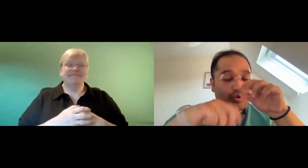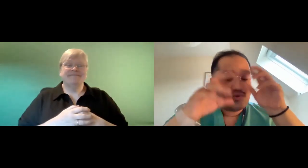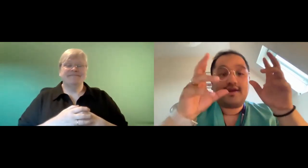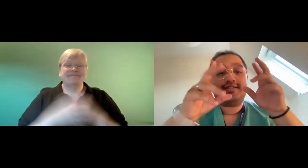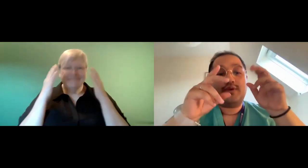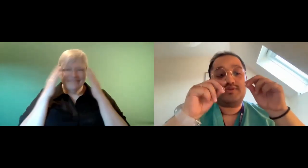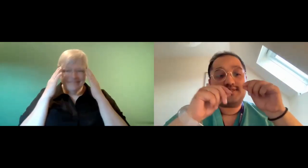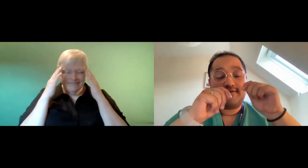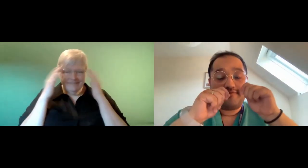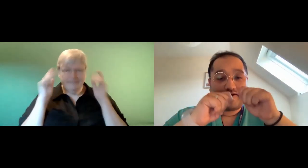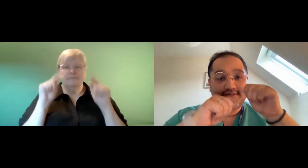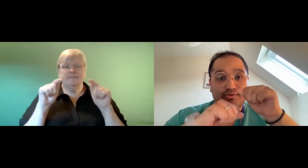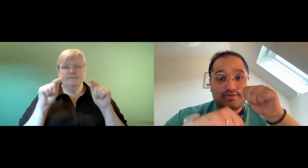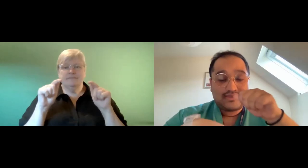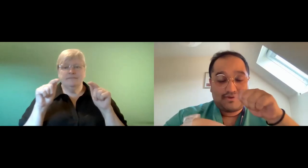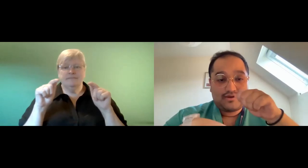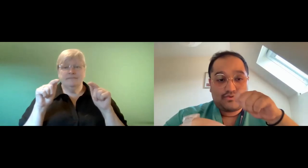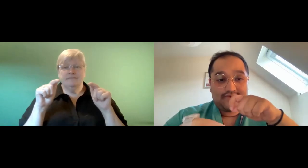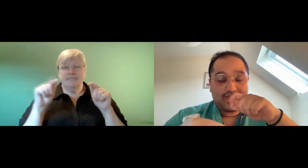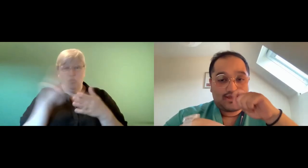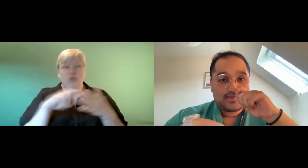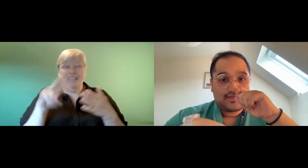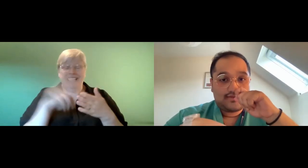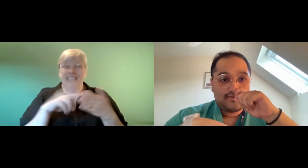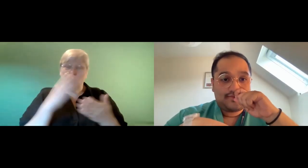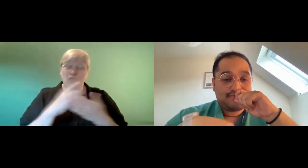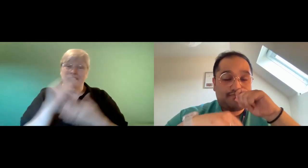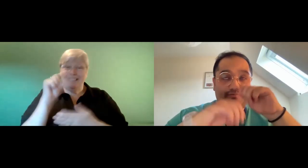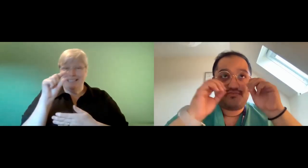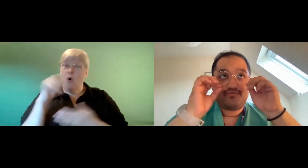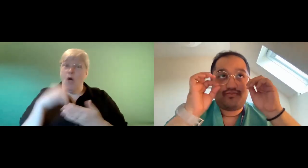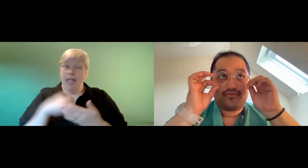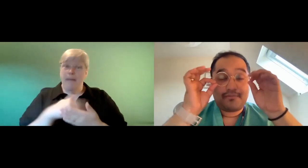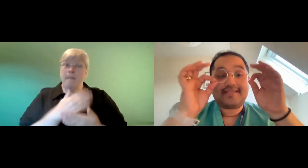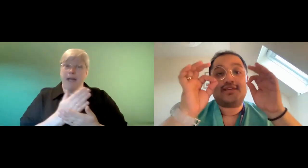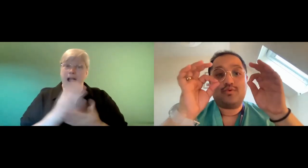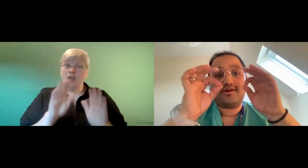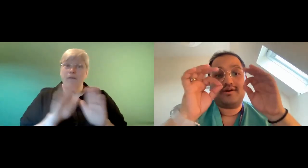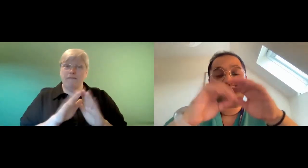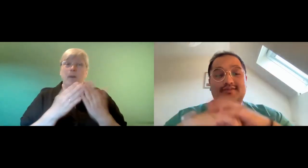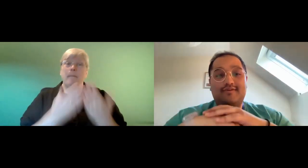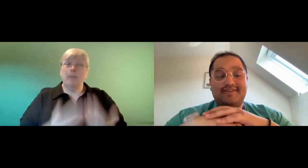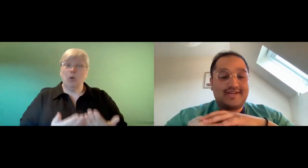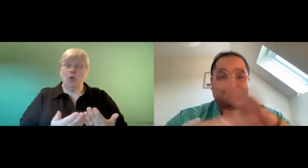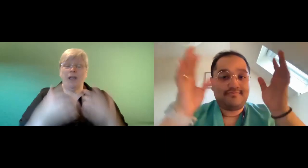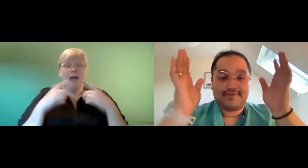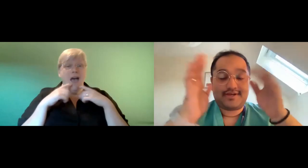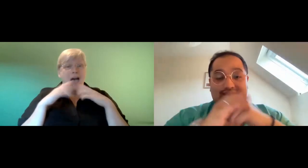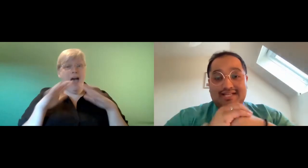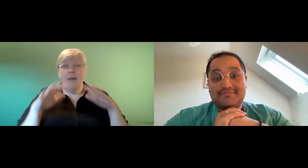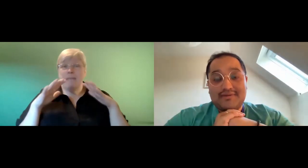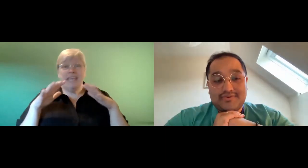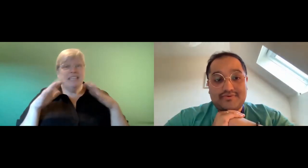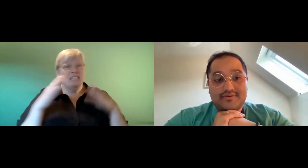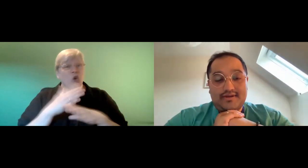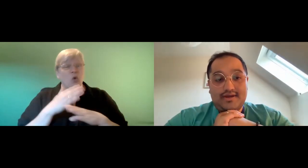just what we heard today was just a very small snippet of like the amazing works of these really you